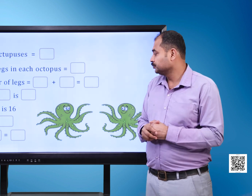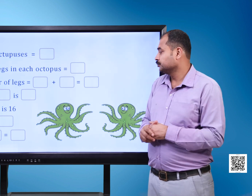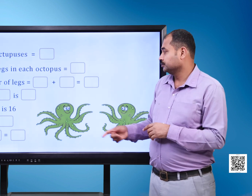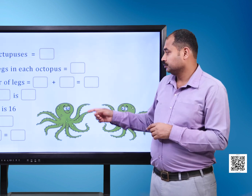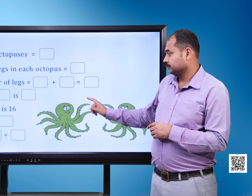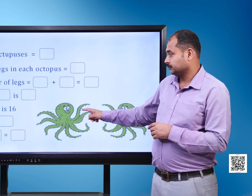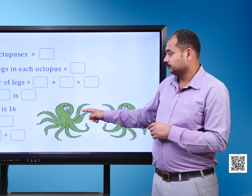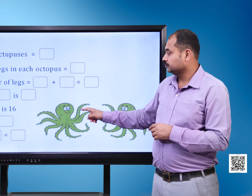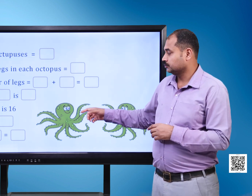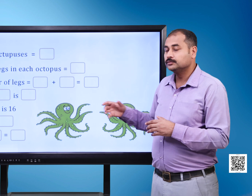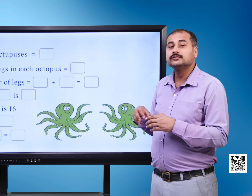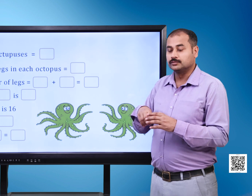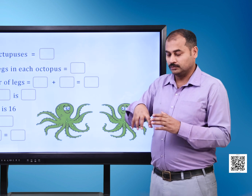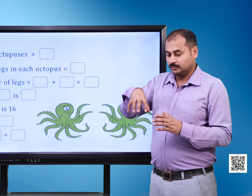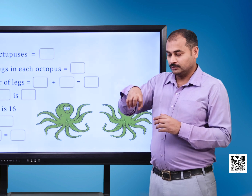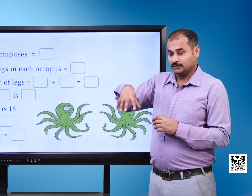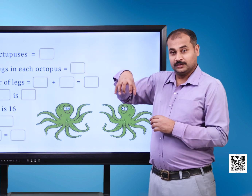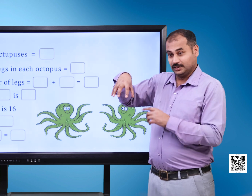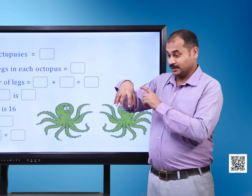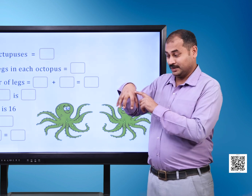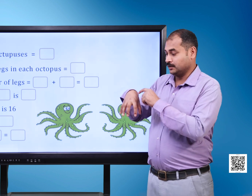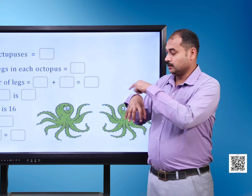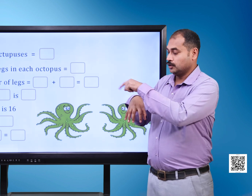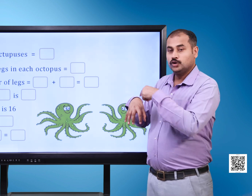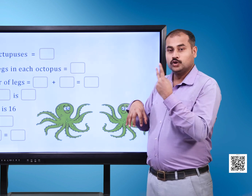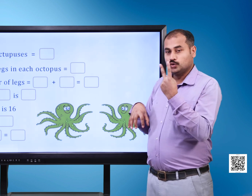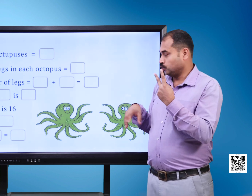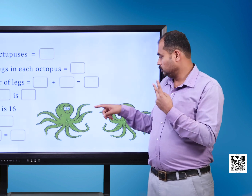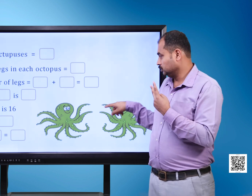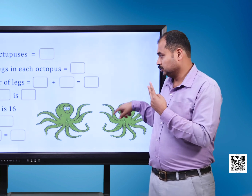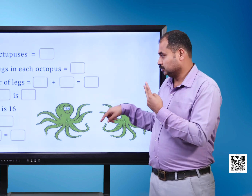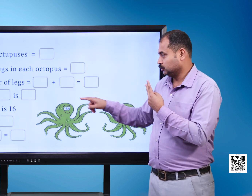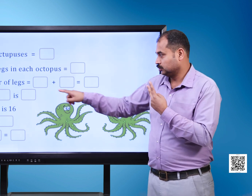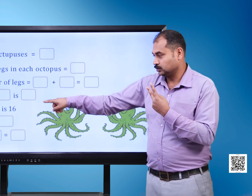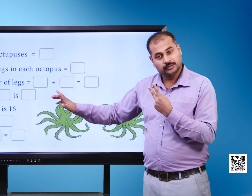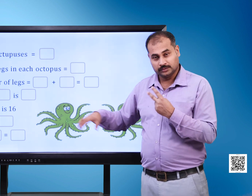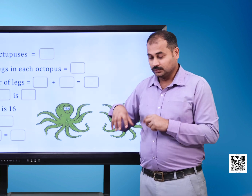two-eighths are blank blank into blank is equal to blank